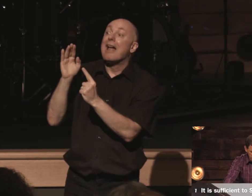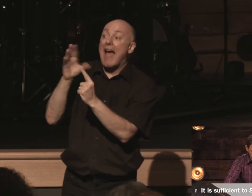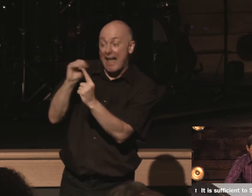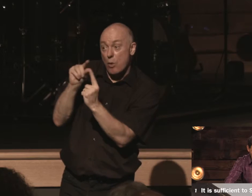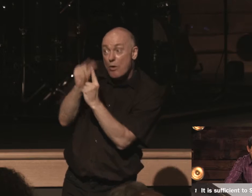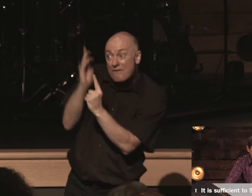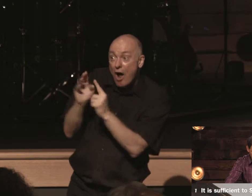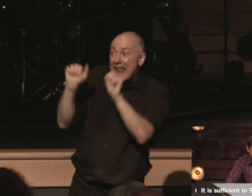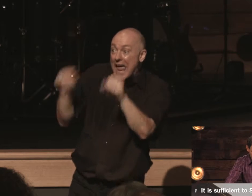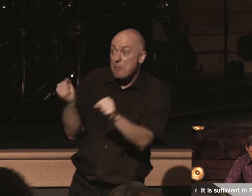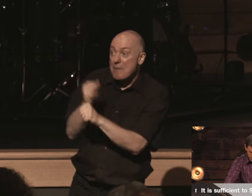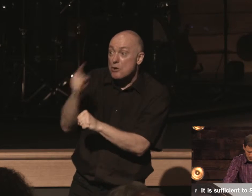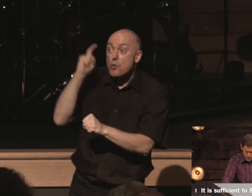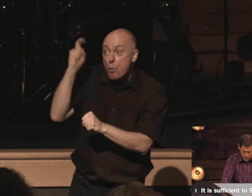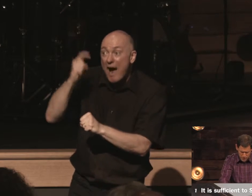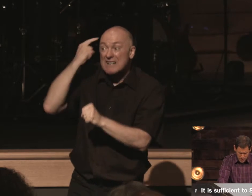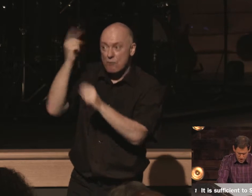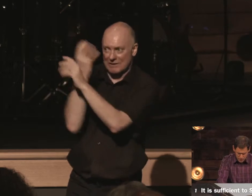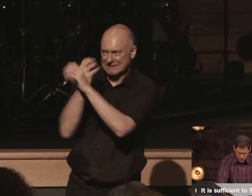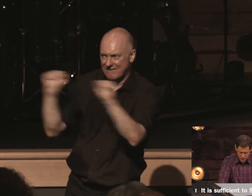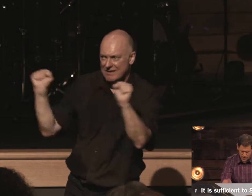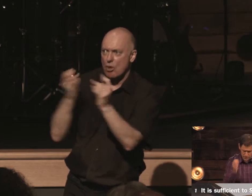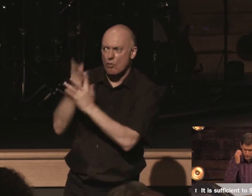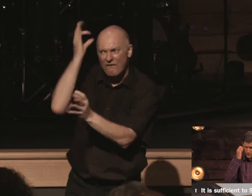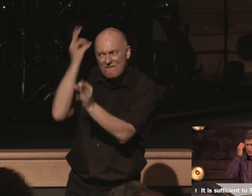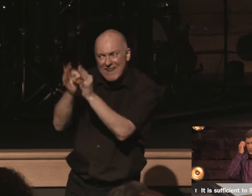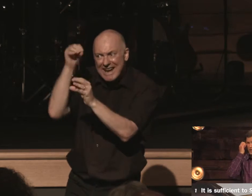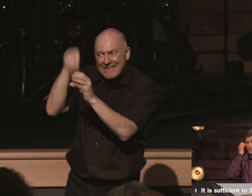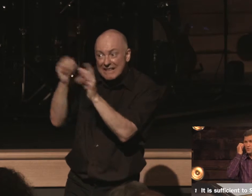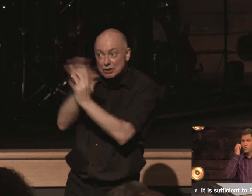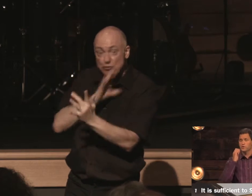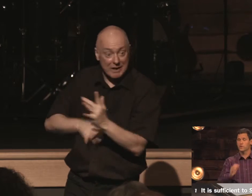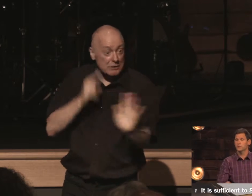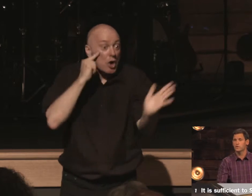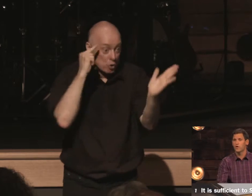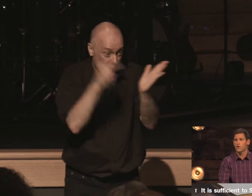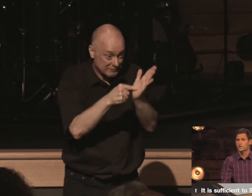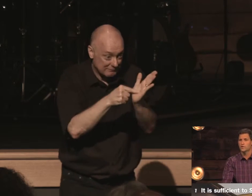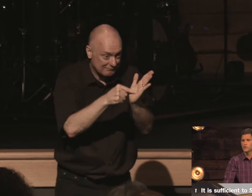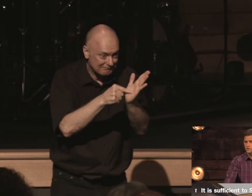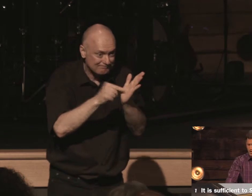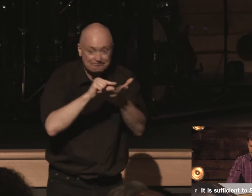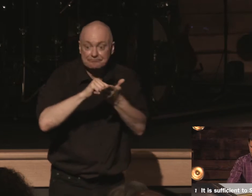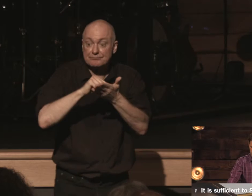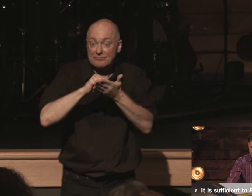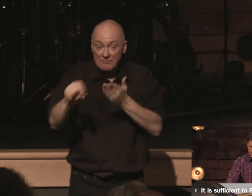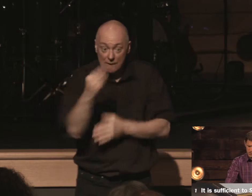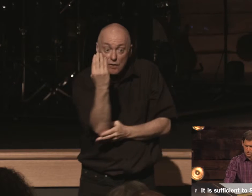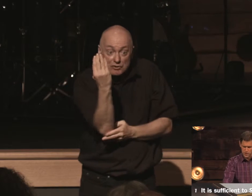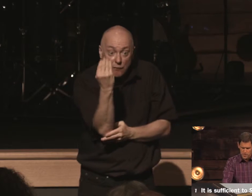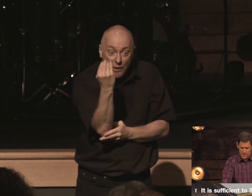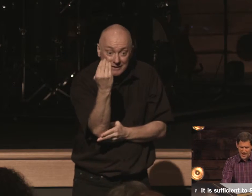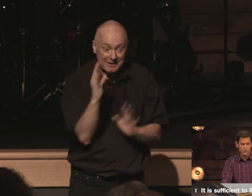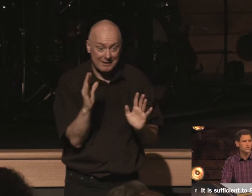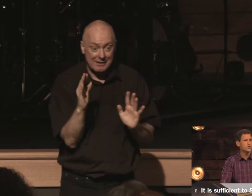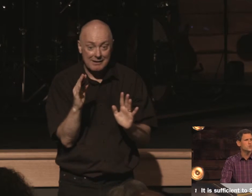make you wise for salvation through faith in jesus christ so notice first of all in verse 14 notice but as for you